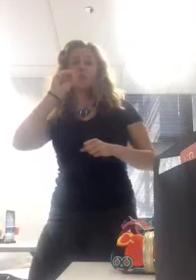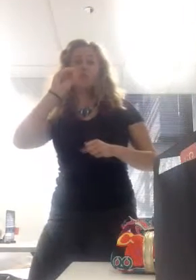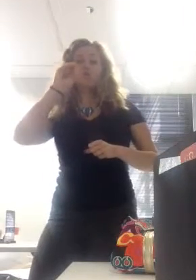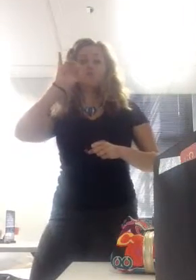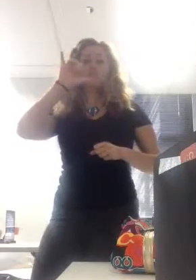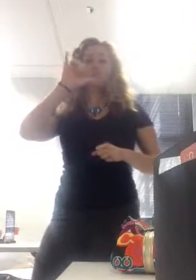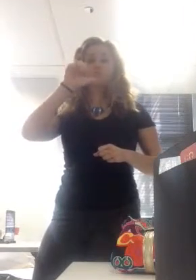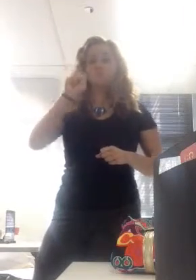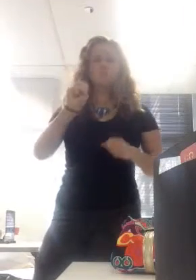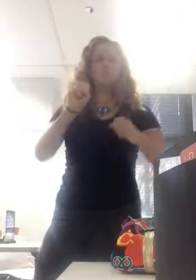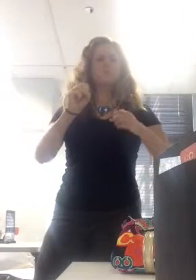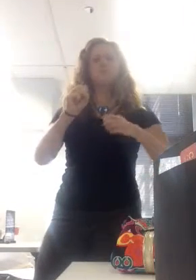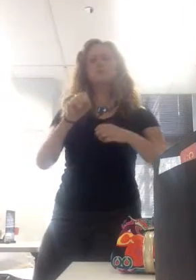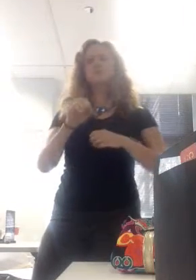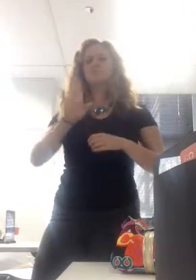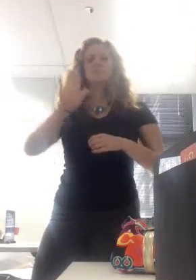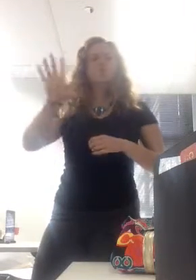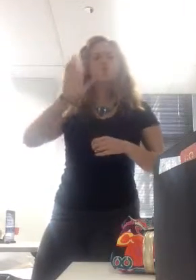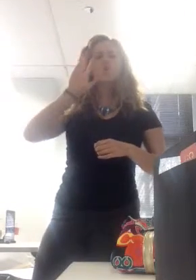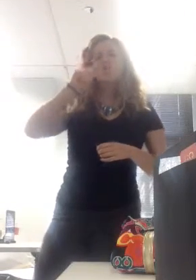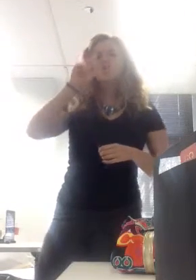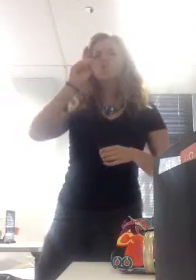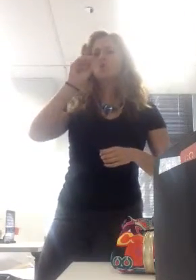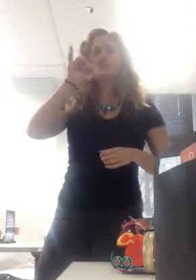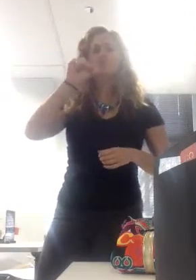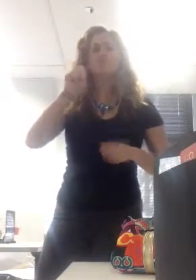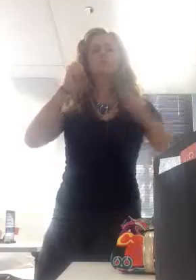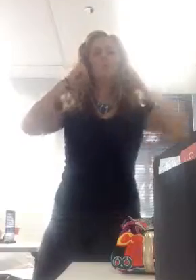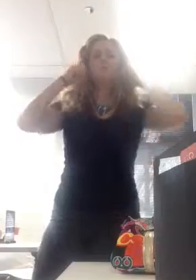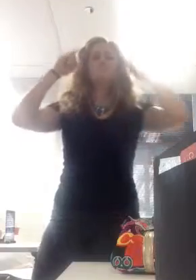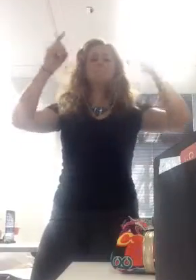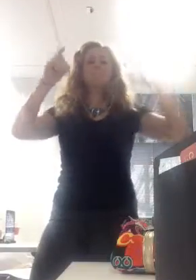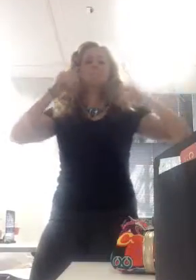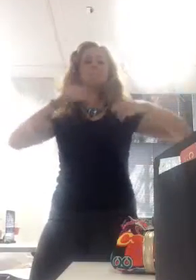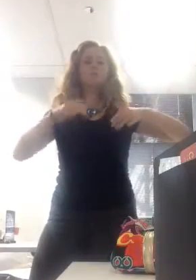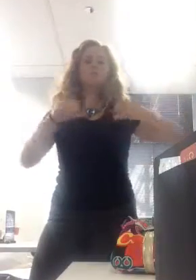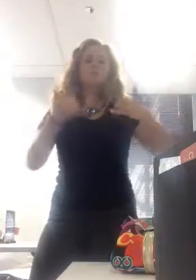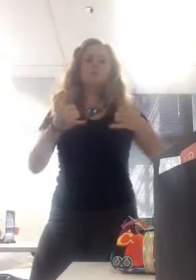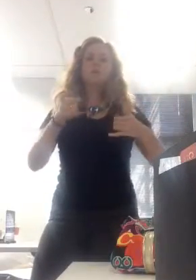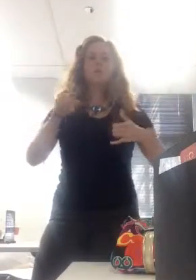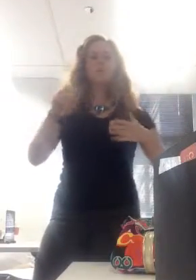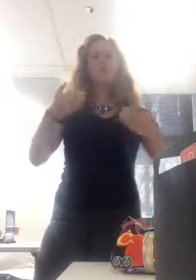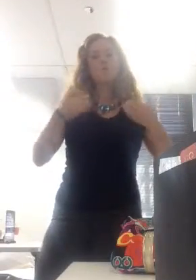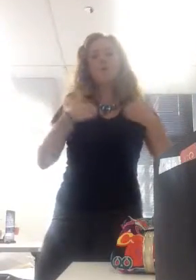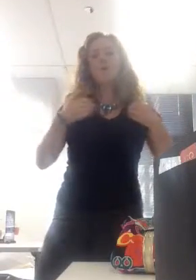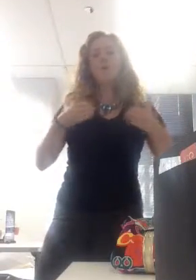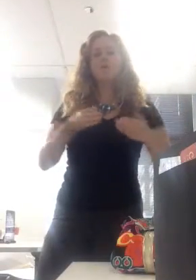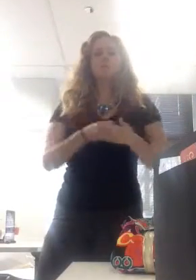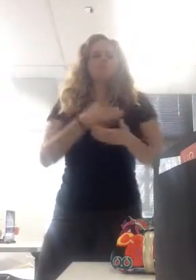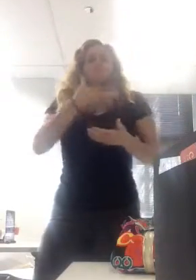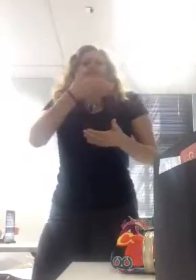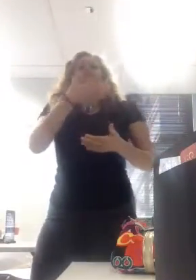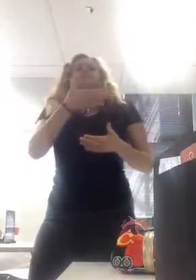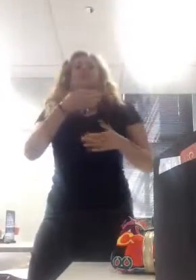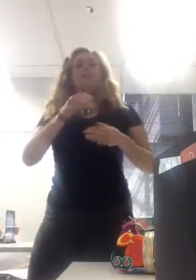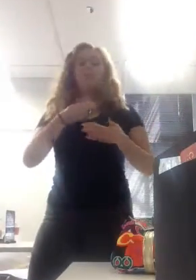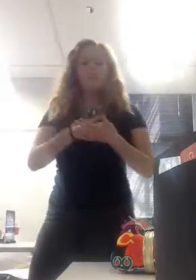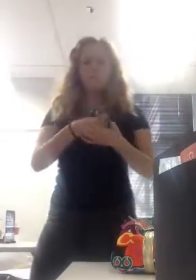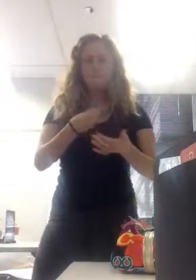become a multi-multi-millionaire, and then you're really not going to touch much of that money, and you're regulating in very small way. You you're